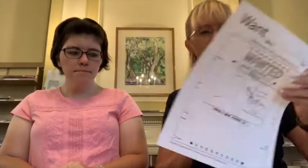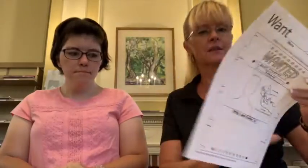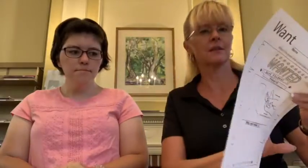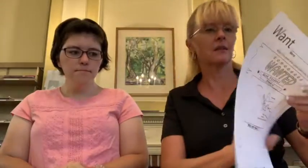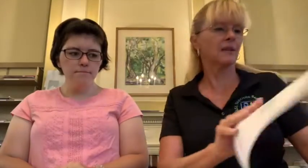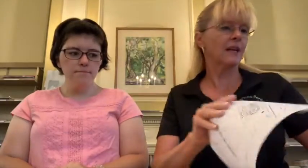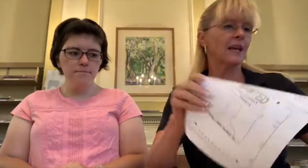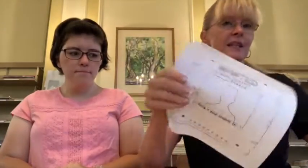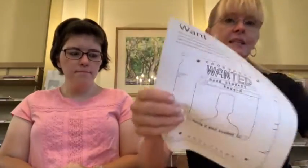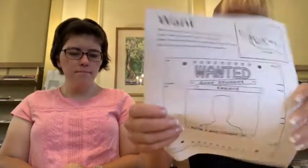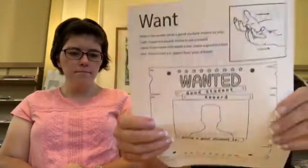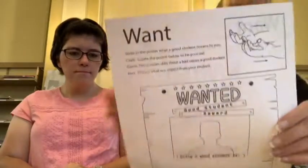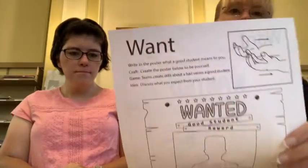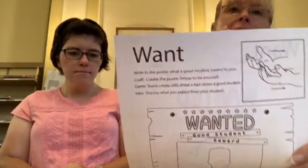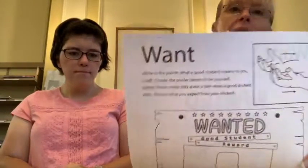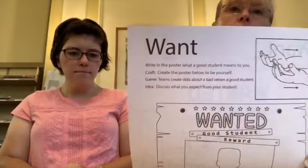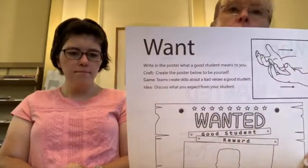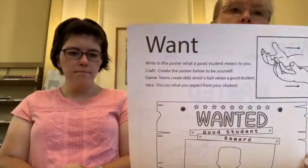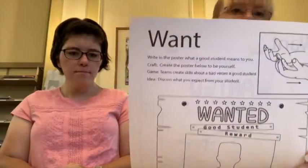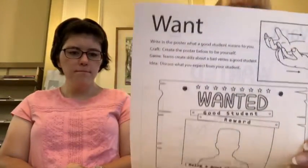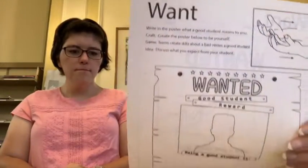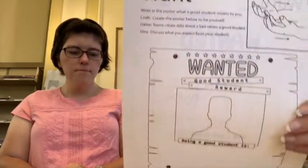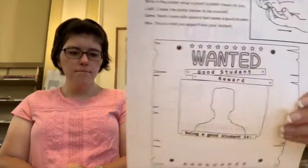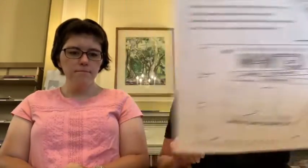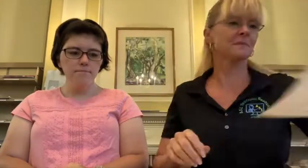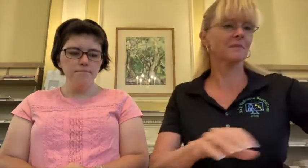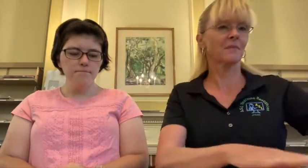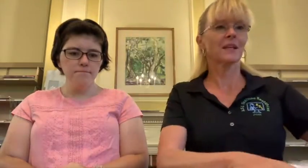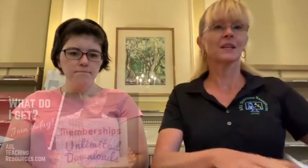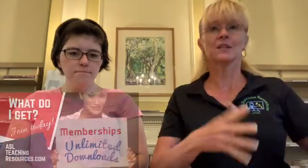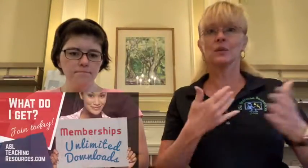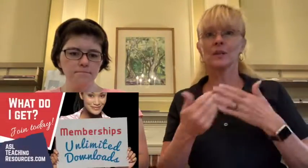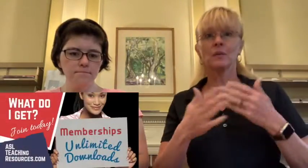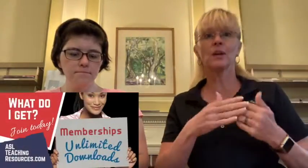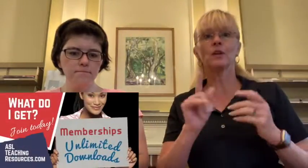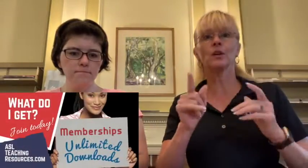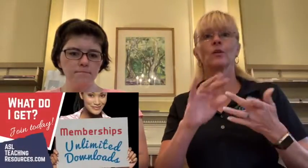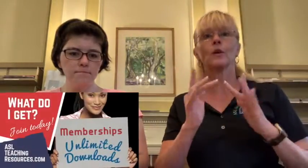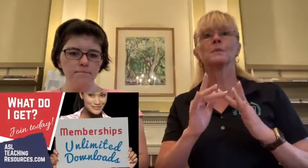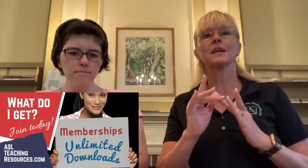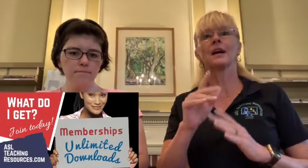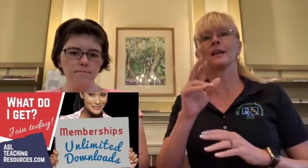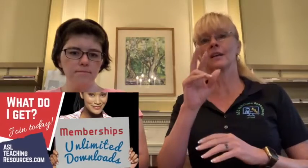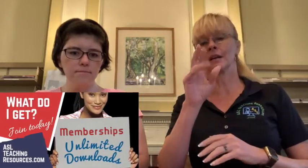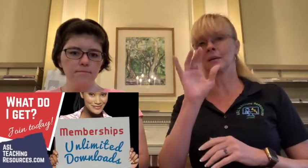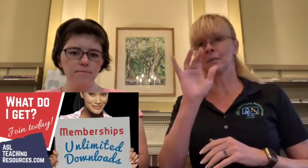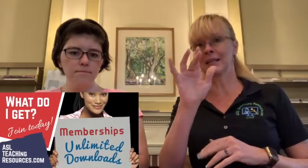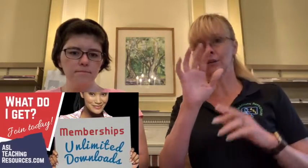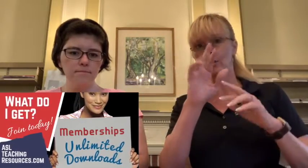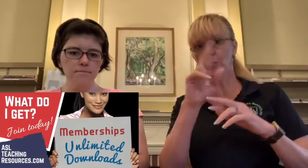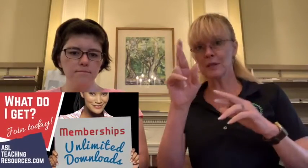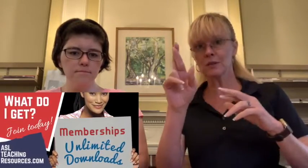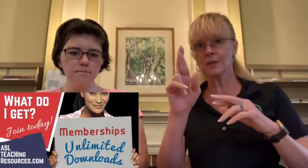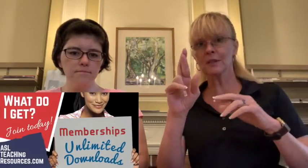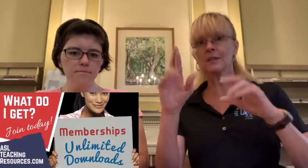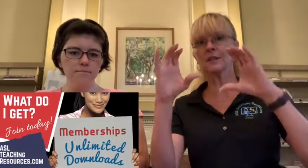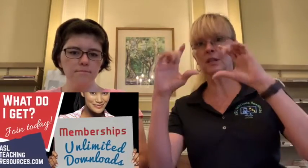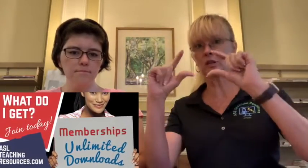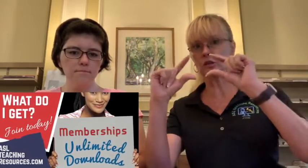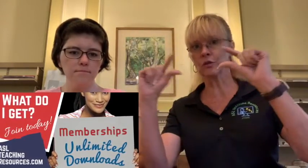take home so anyway you can go to the website click on resources and in the search